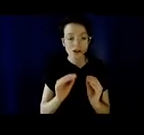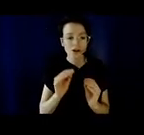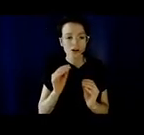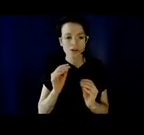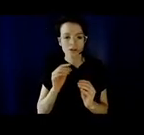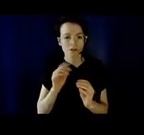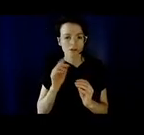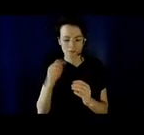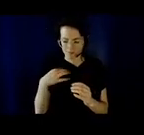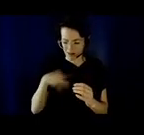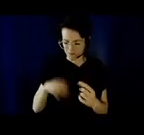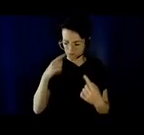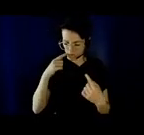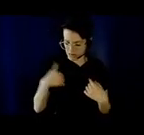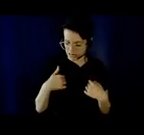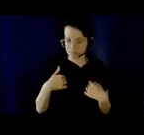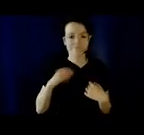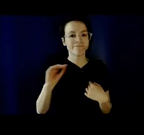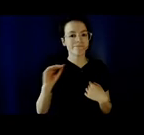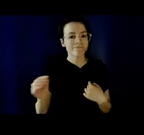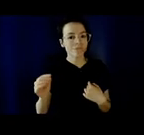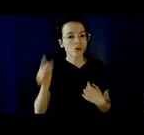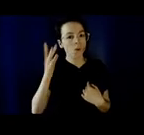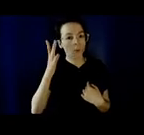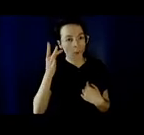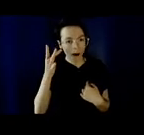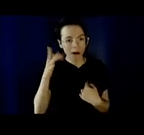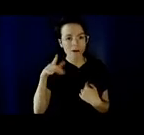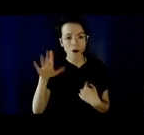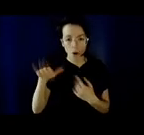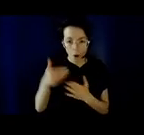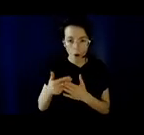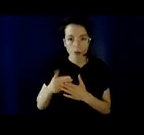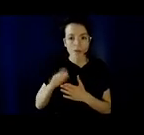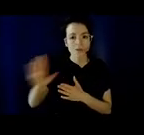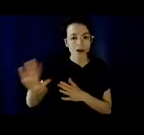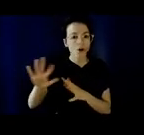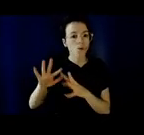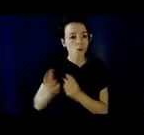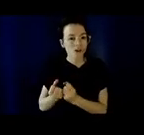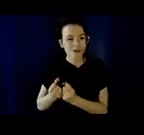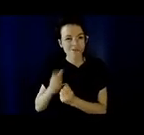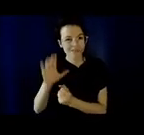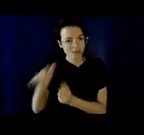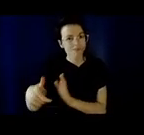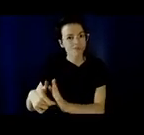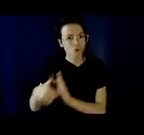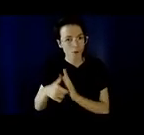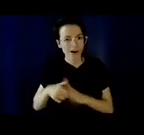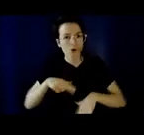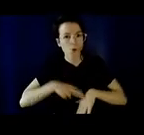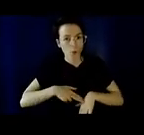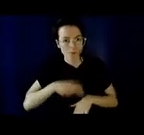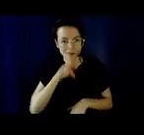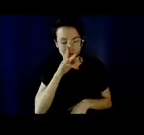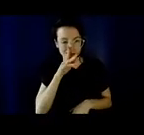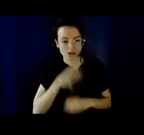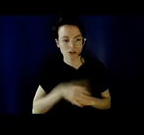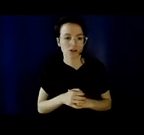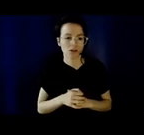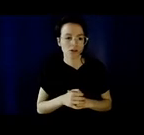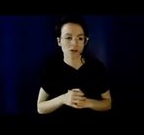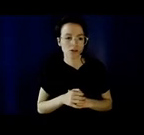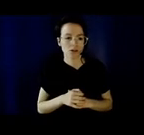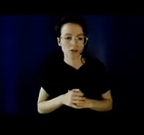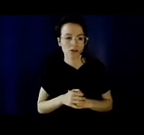normal ability to speak, was an implicit premise for all the teaching workshops, more generally, for the scholarship of teaching and